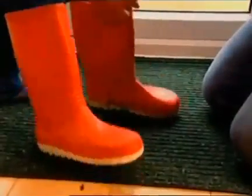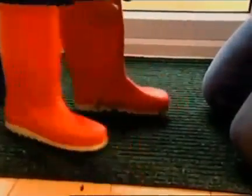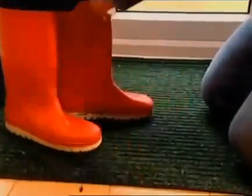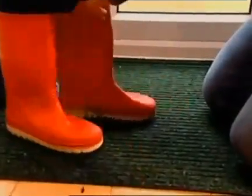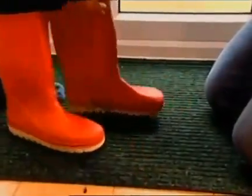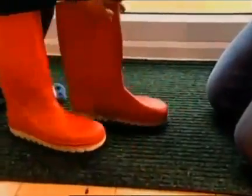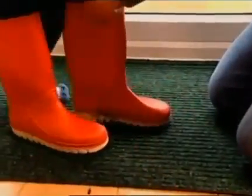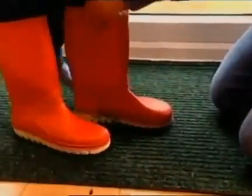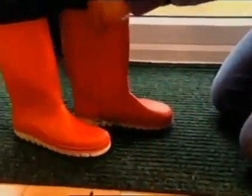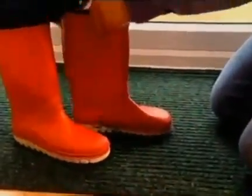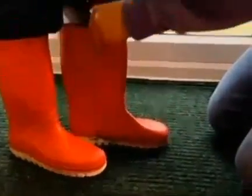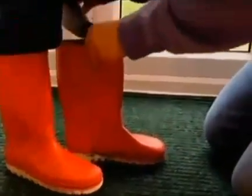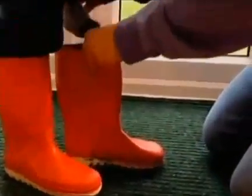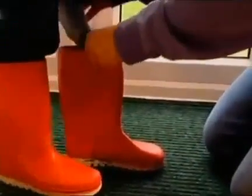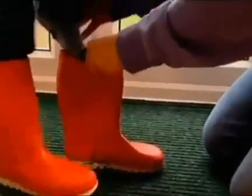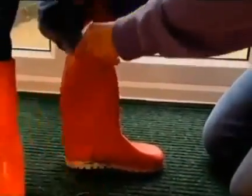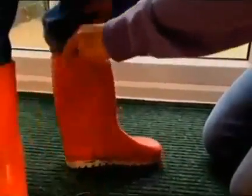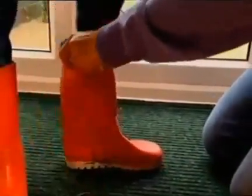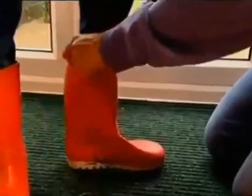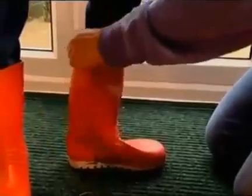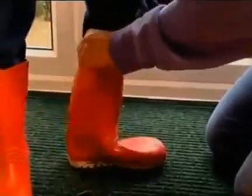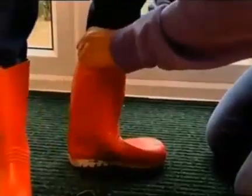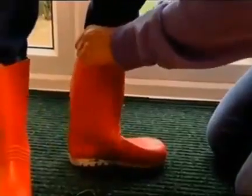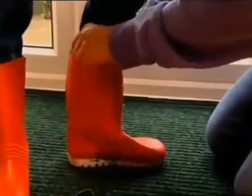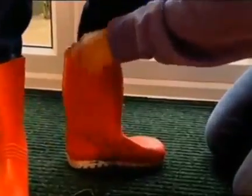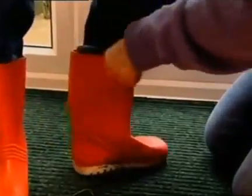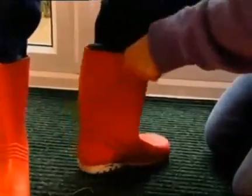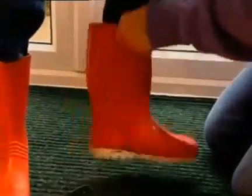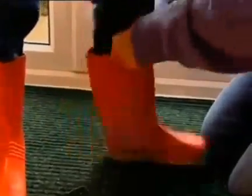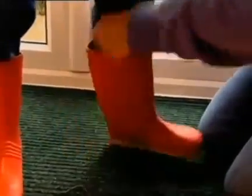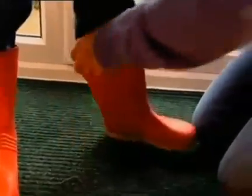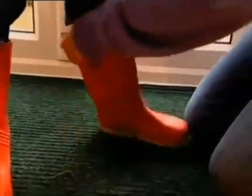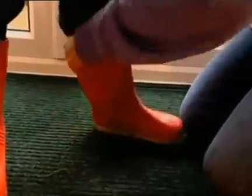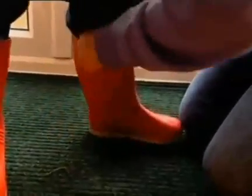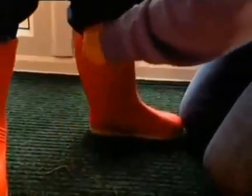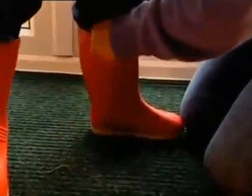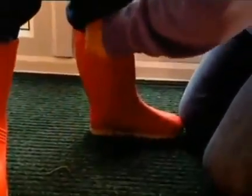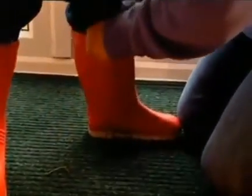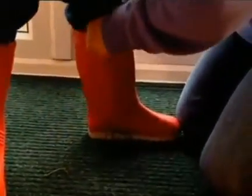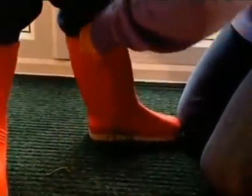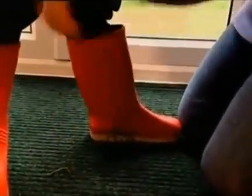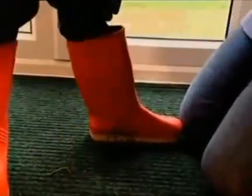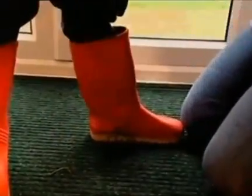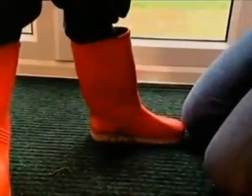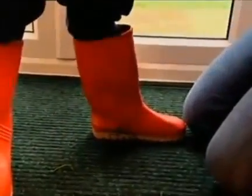And the other boot, please. Don't fall over. There we go. Now, what else do you need?